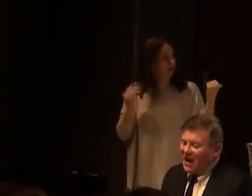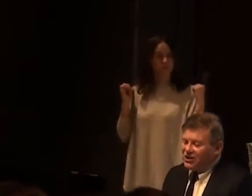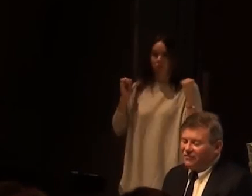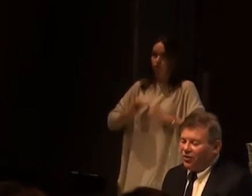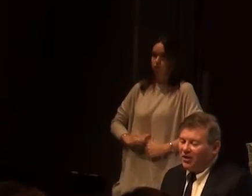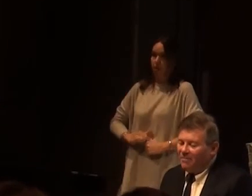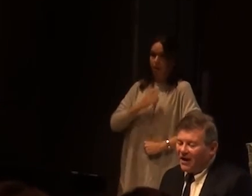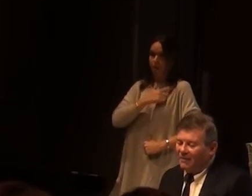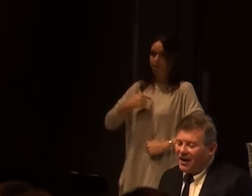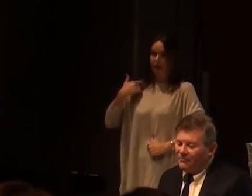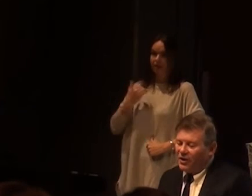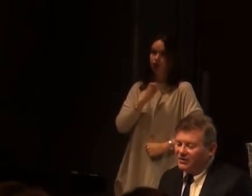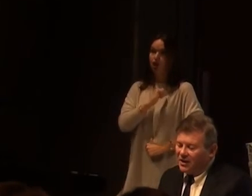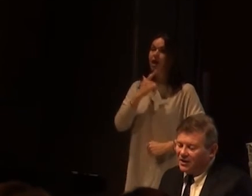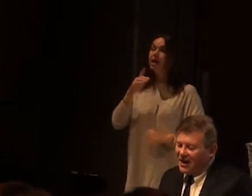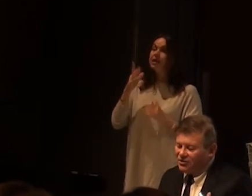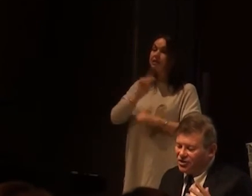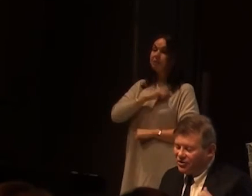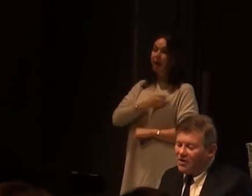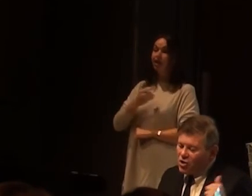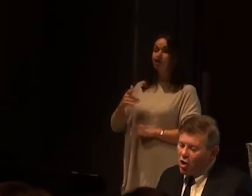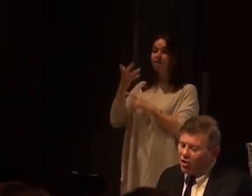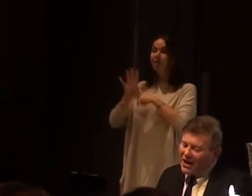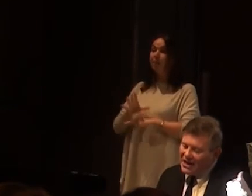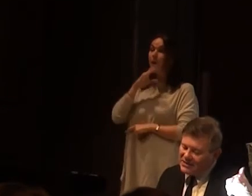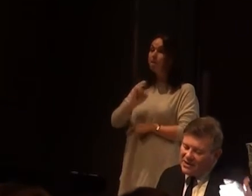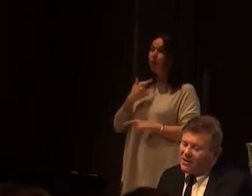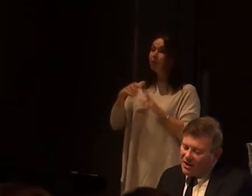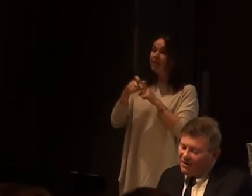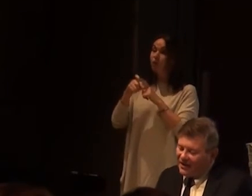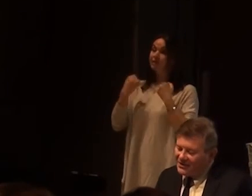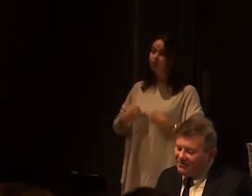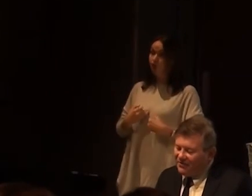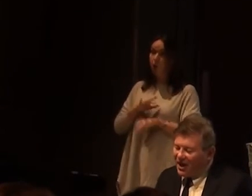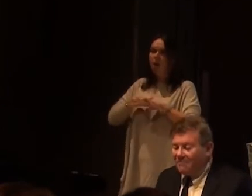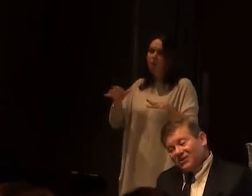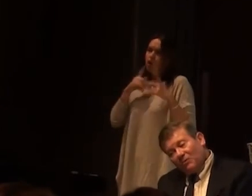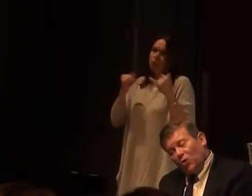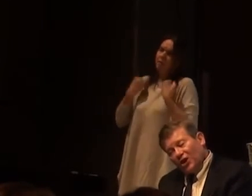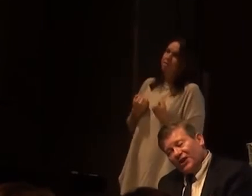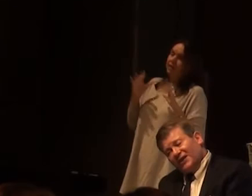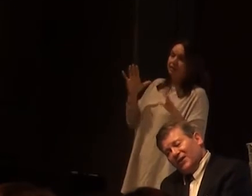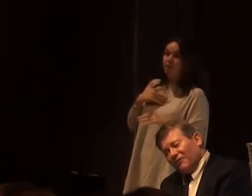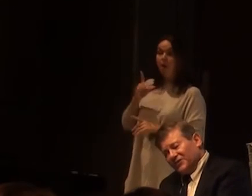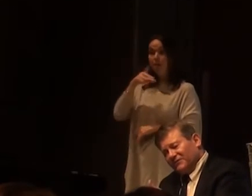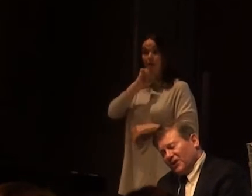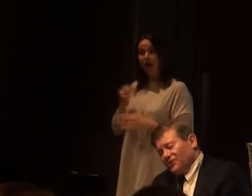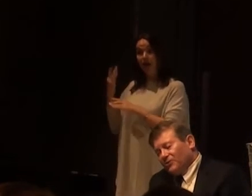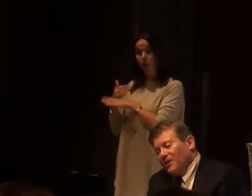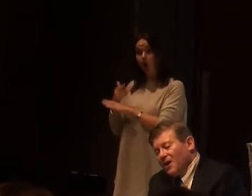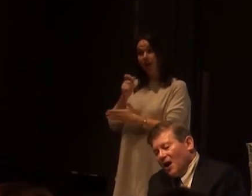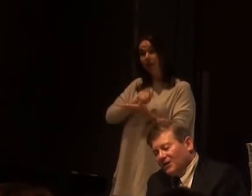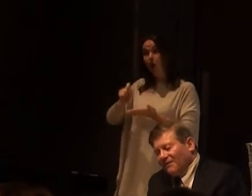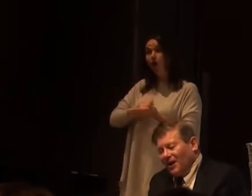amazing Spanish film about a man with Down Syndrome. Not as a victim, if you like. But someone working in the Office of